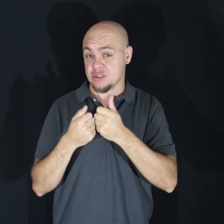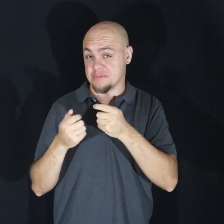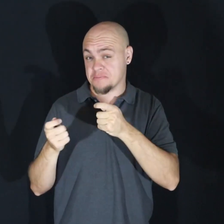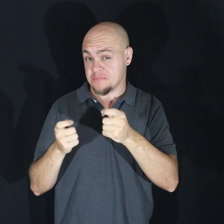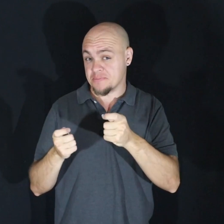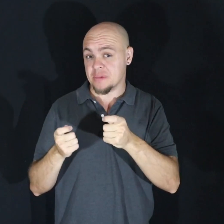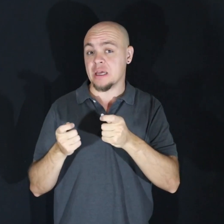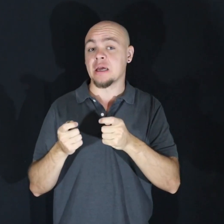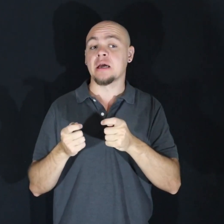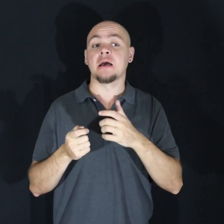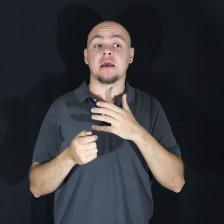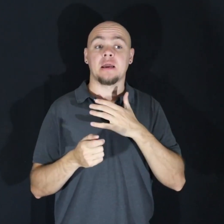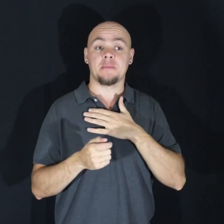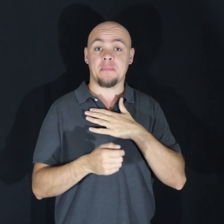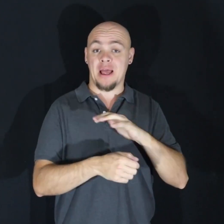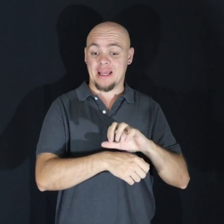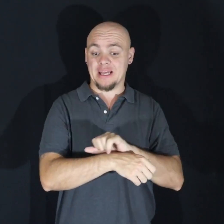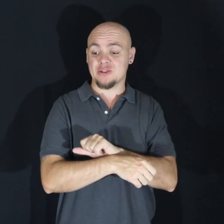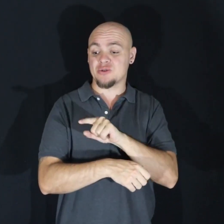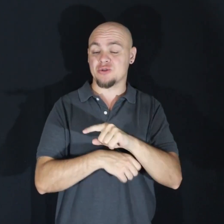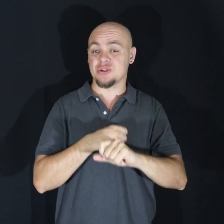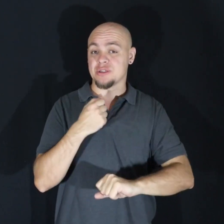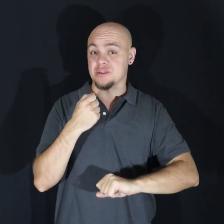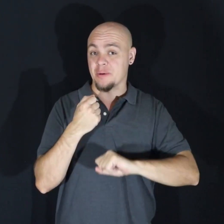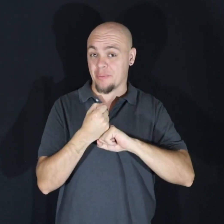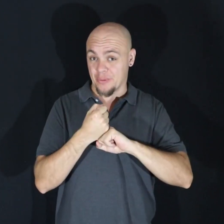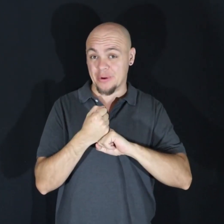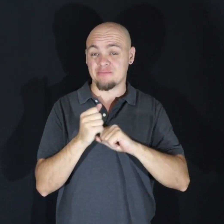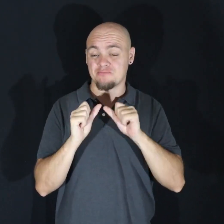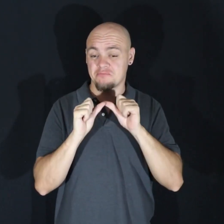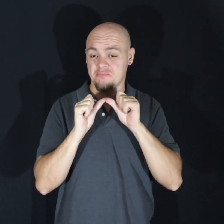supported me through my cancer, just to name a few.